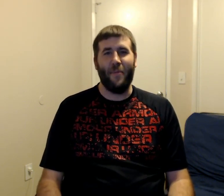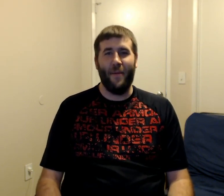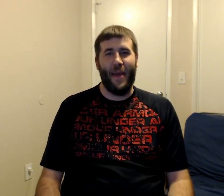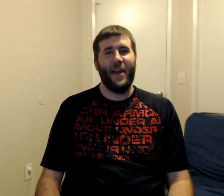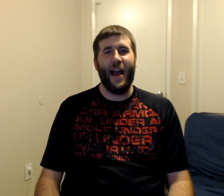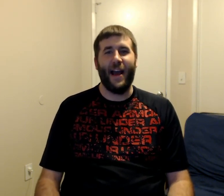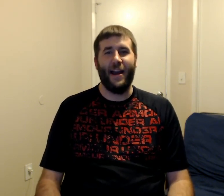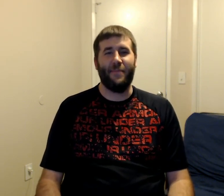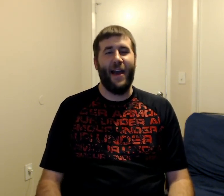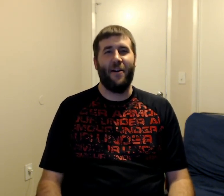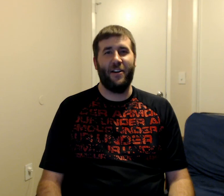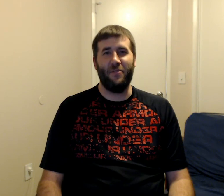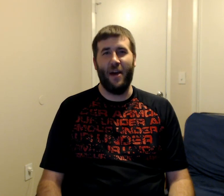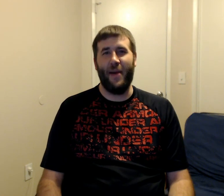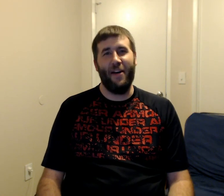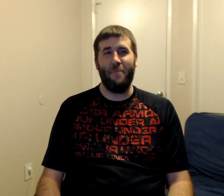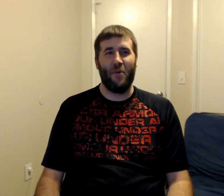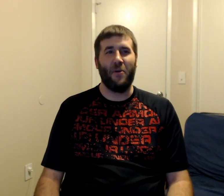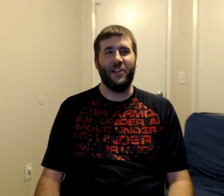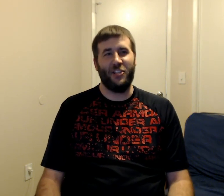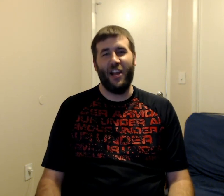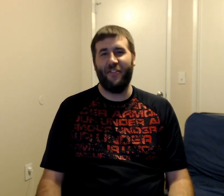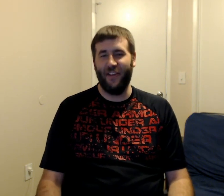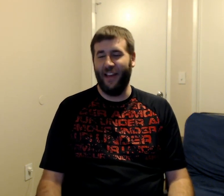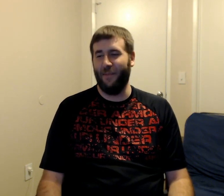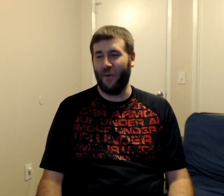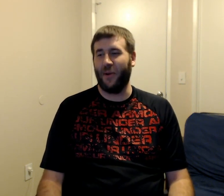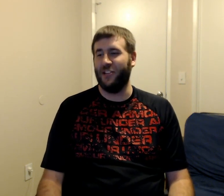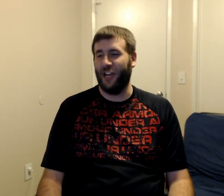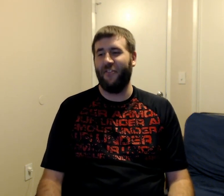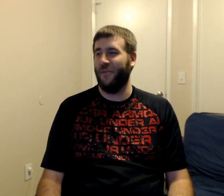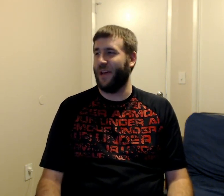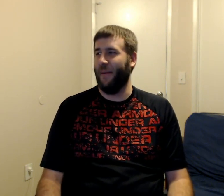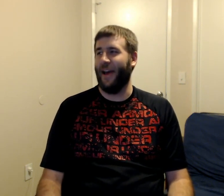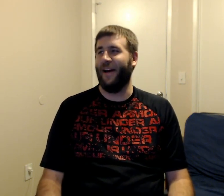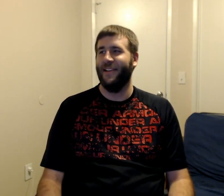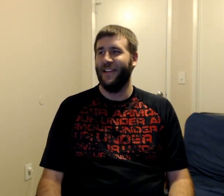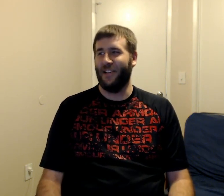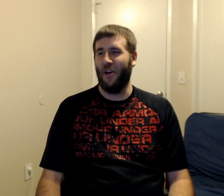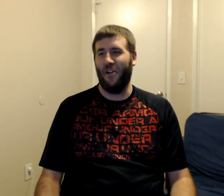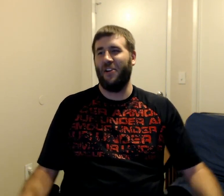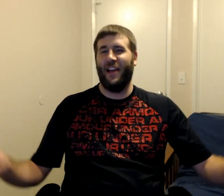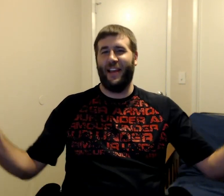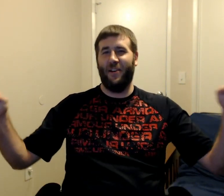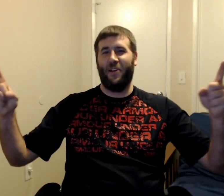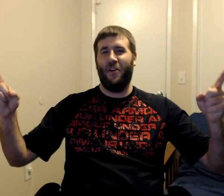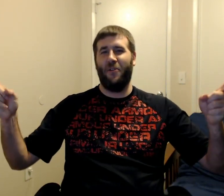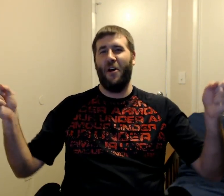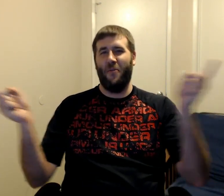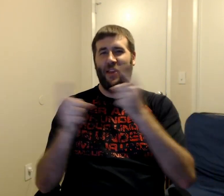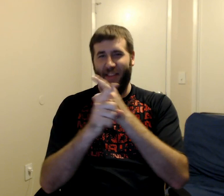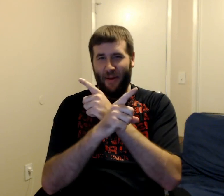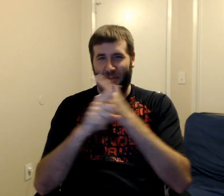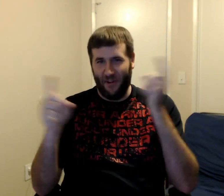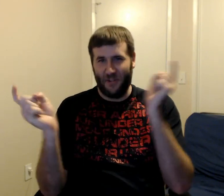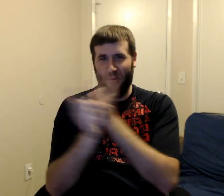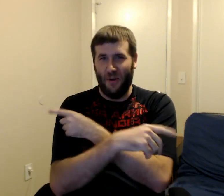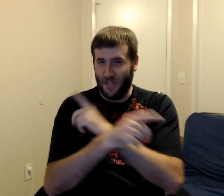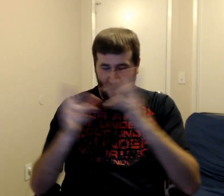Maybe iconic Matt Hardy will come out and Broken Jeff... And Broken Jeff will come out to go along like... Go along with it. They reverse roles. I...